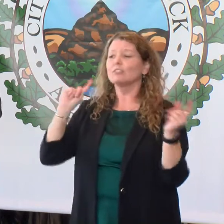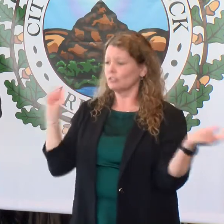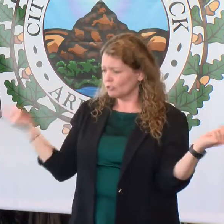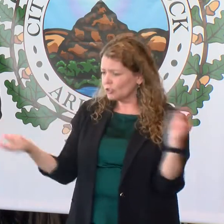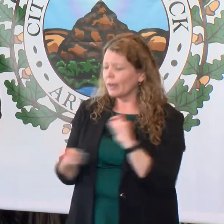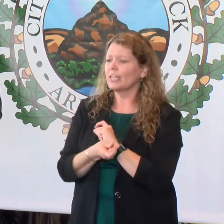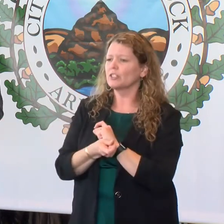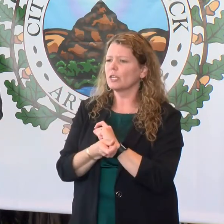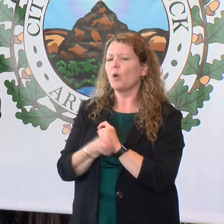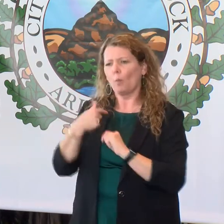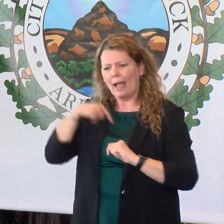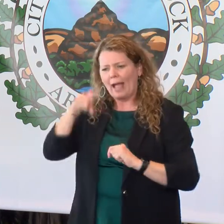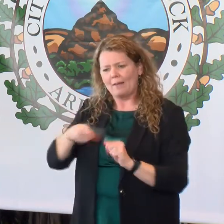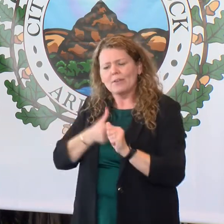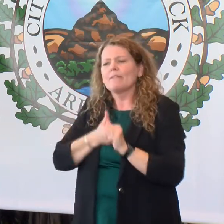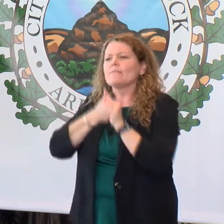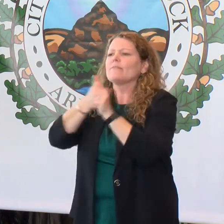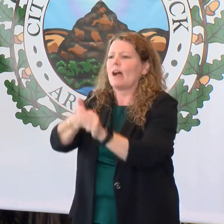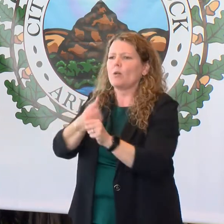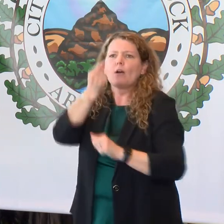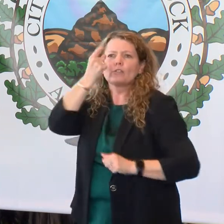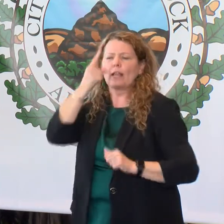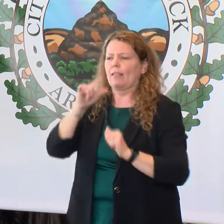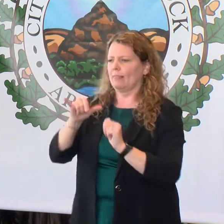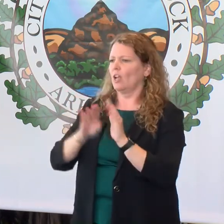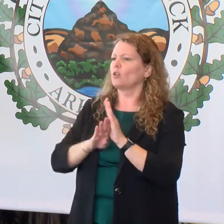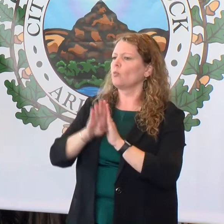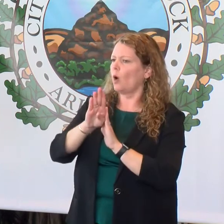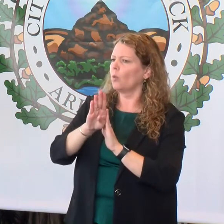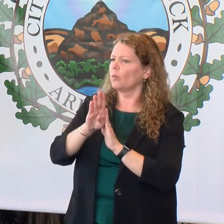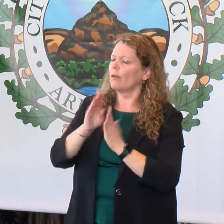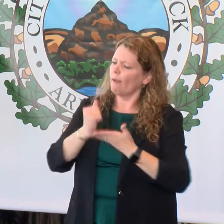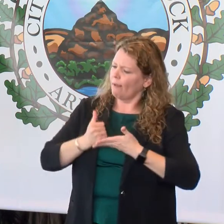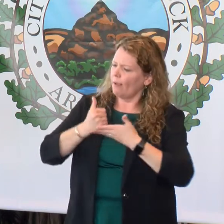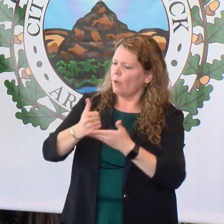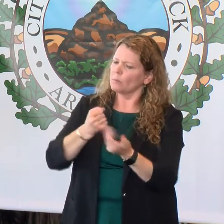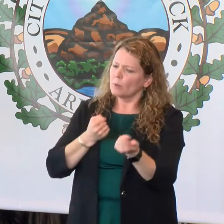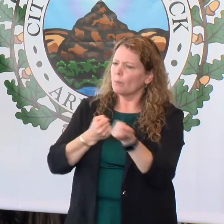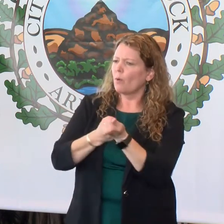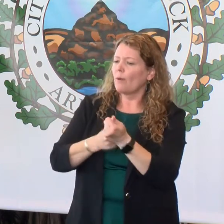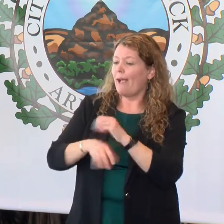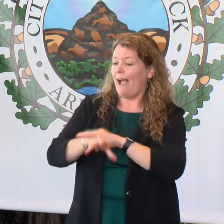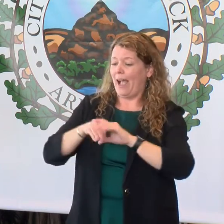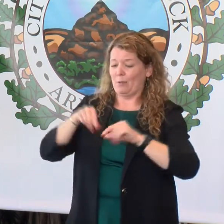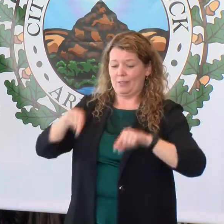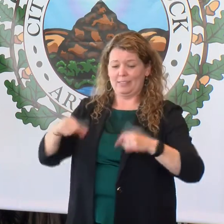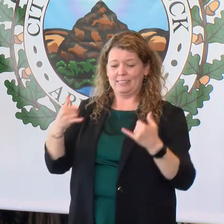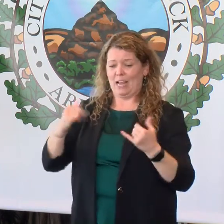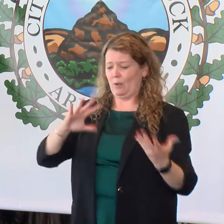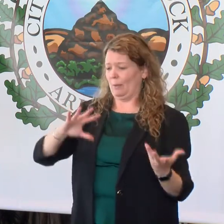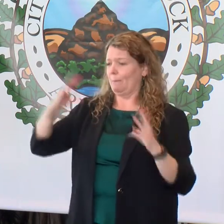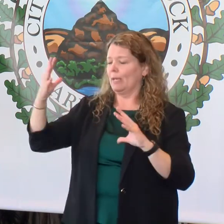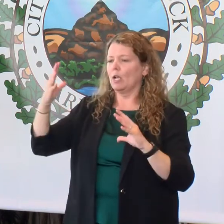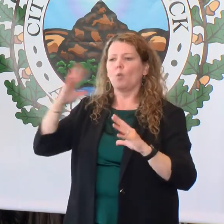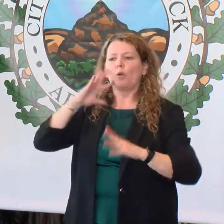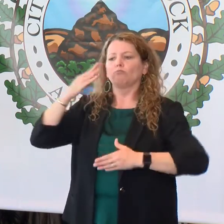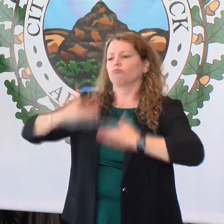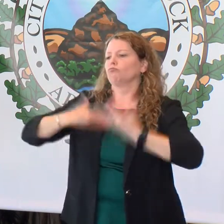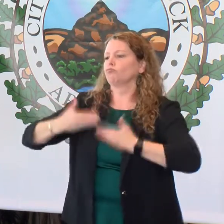understand the trends, and this sets us to promote ourselves out of the pandemic quicker than ever,